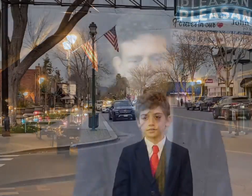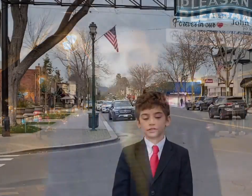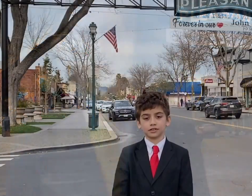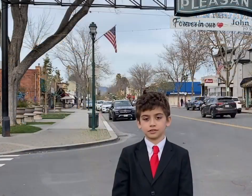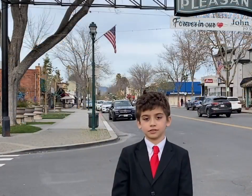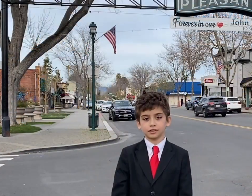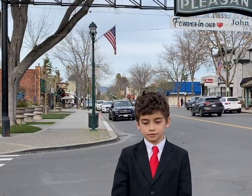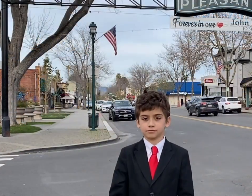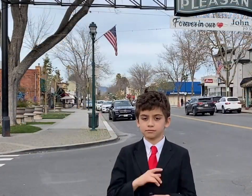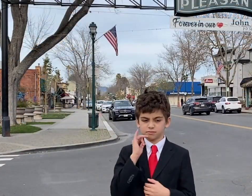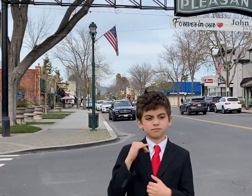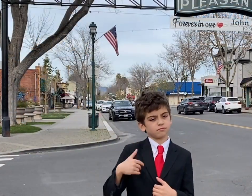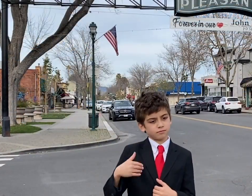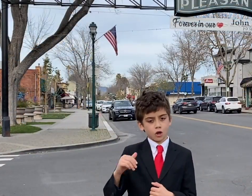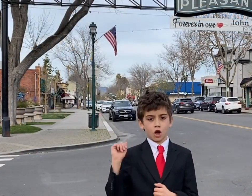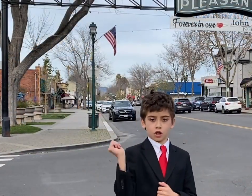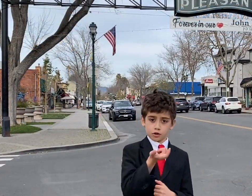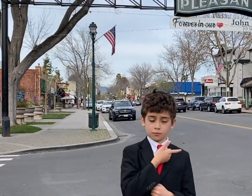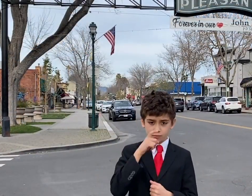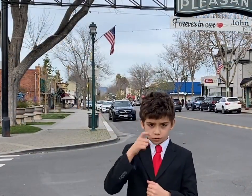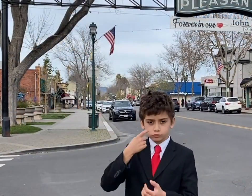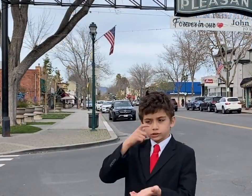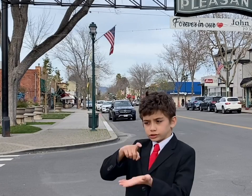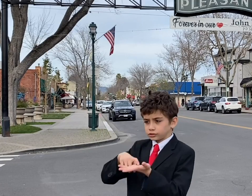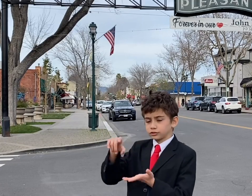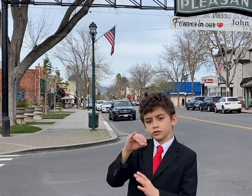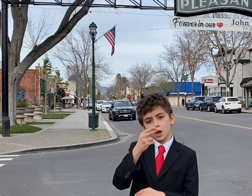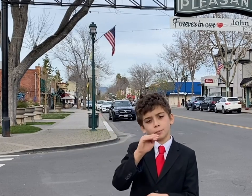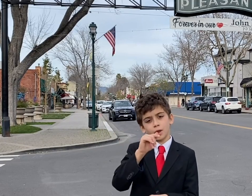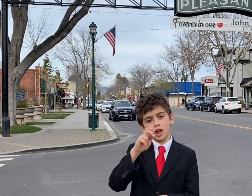We all need to acknowledge everything the Madden family has done for Pleasanton.